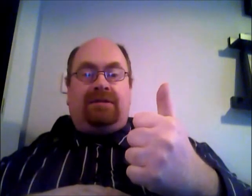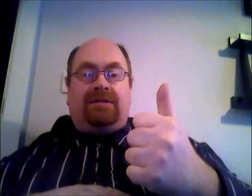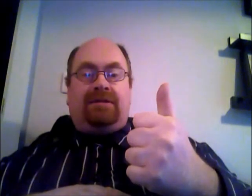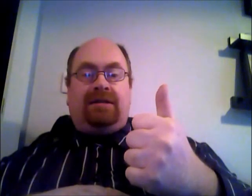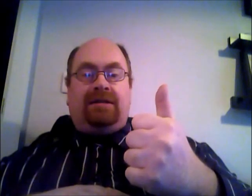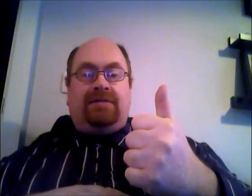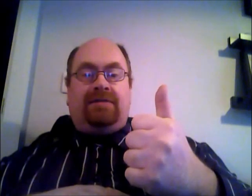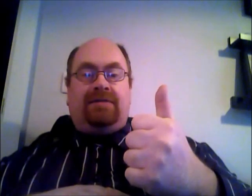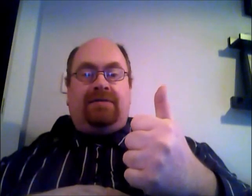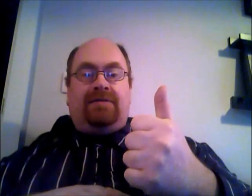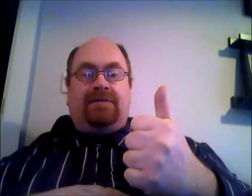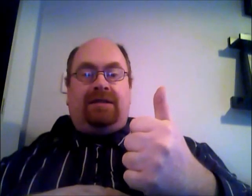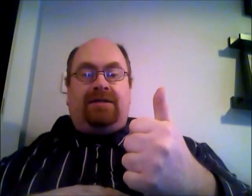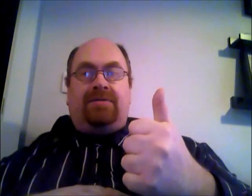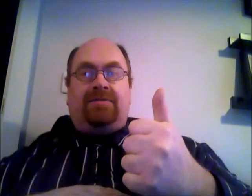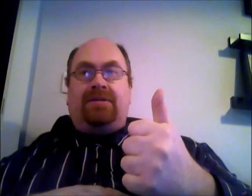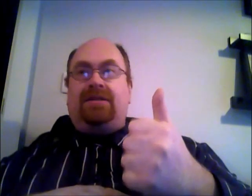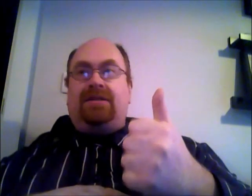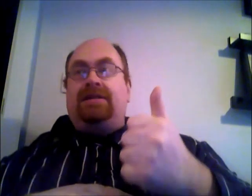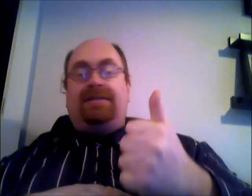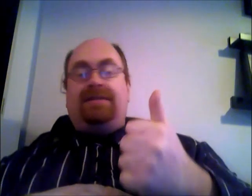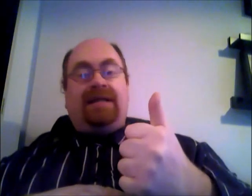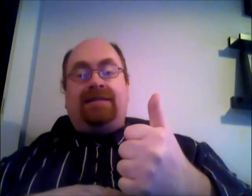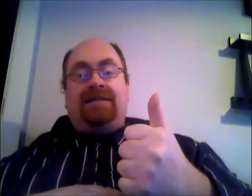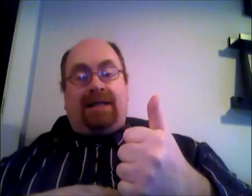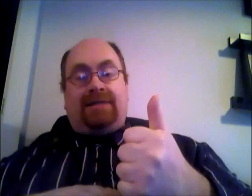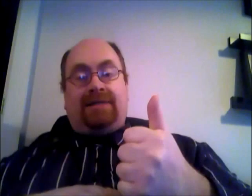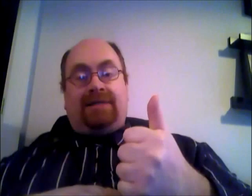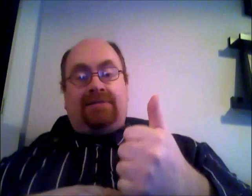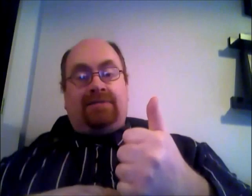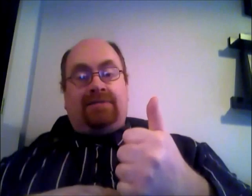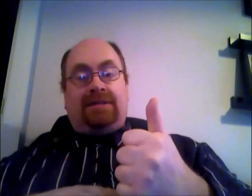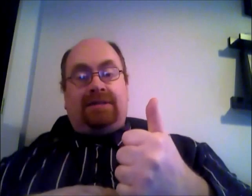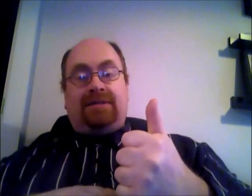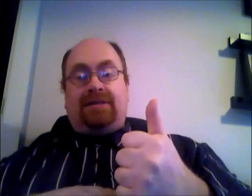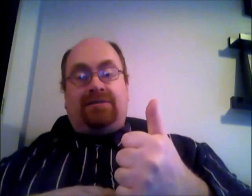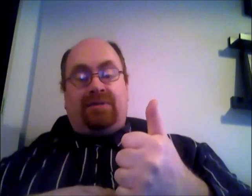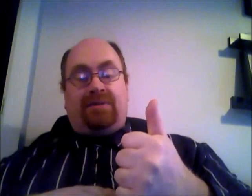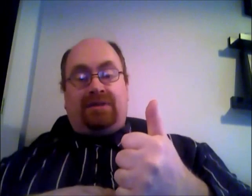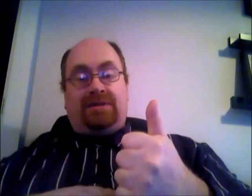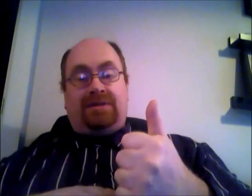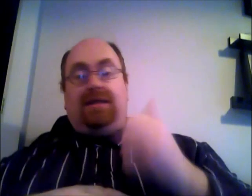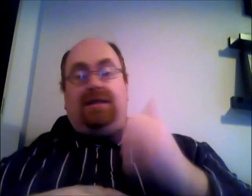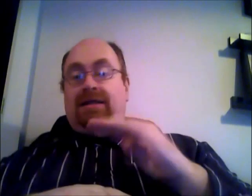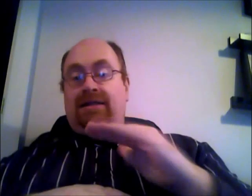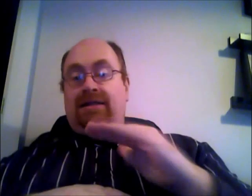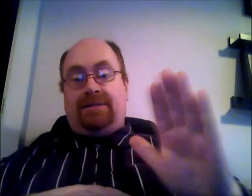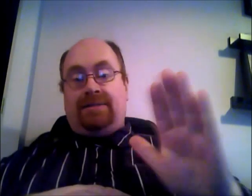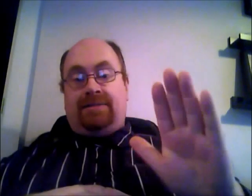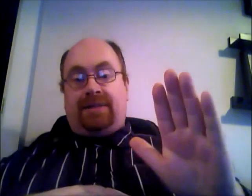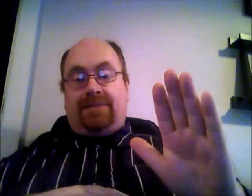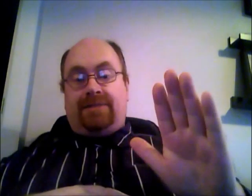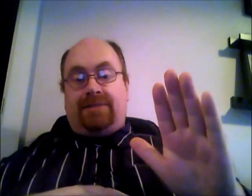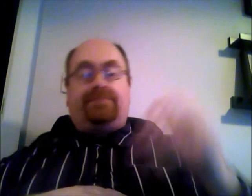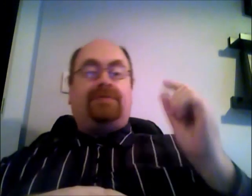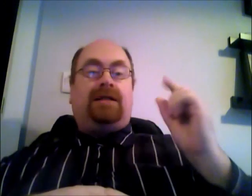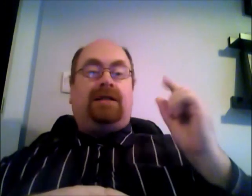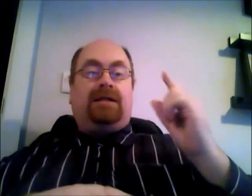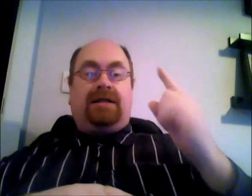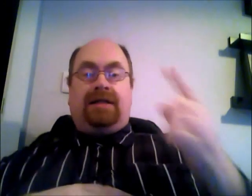in irish water should be kicked up the ass for accepting tons of bonuses legitimate complaint yes